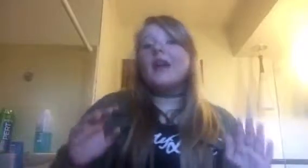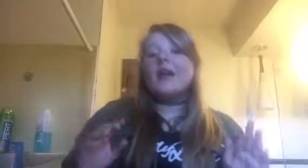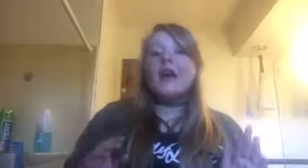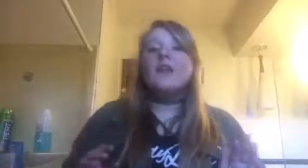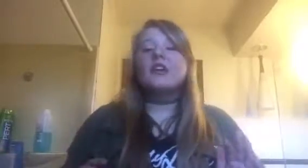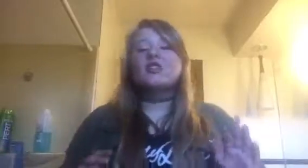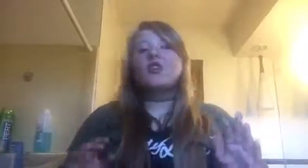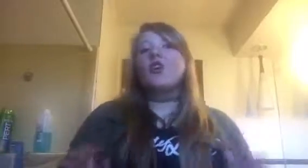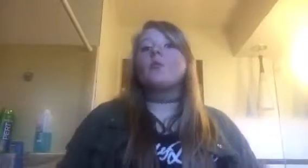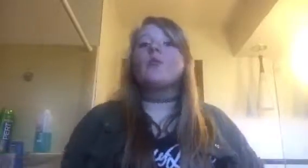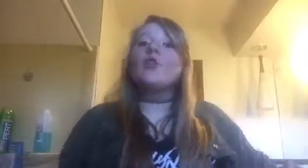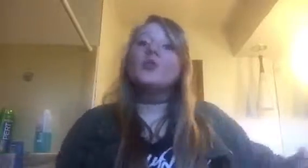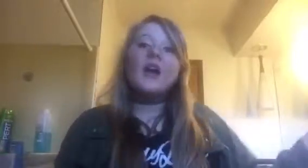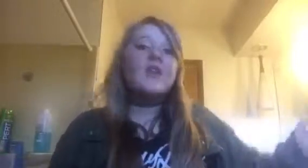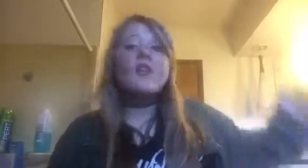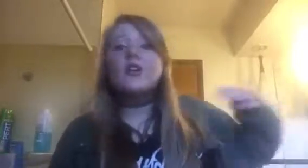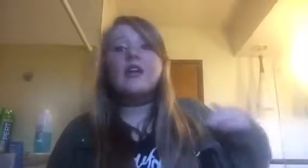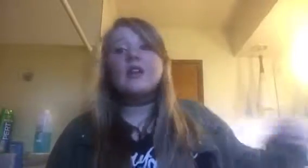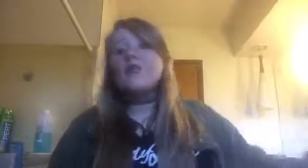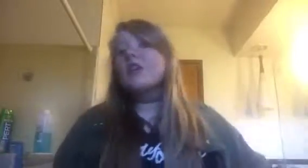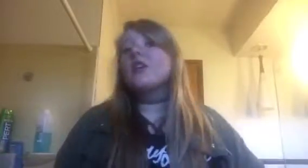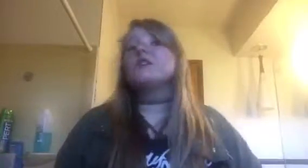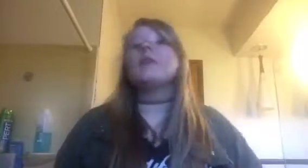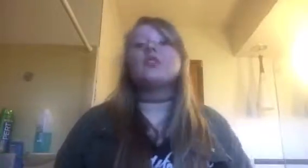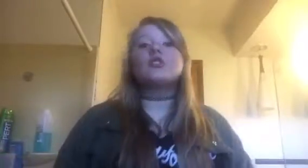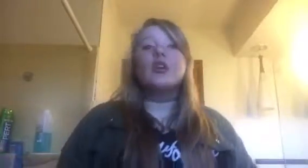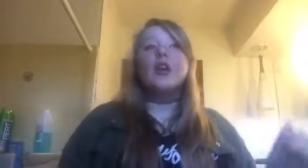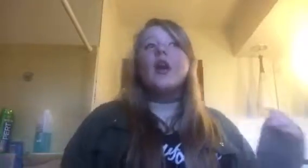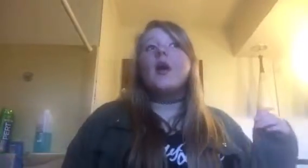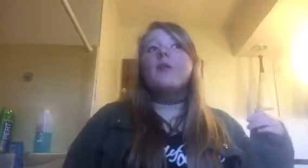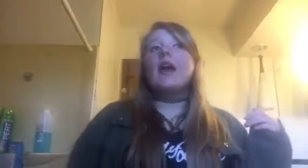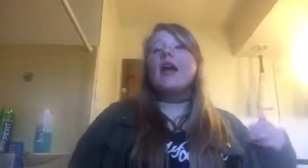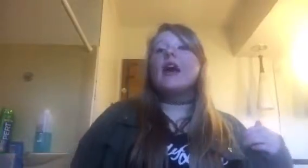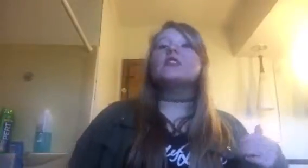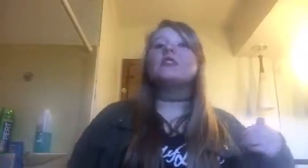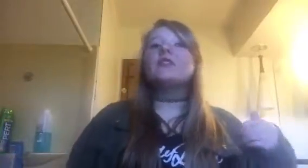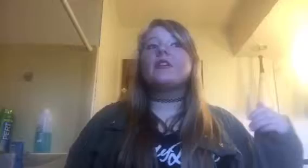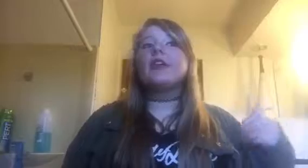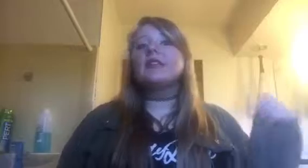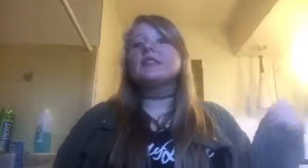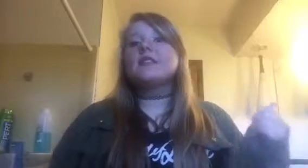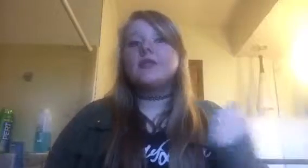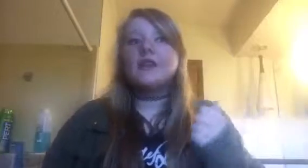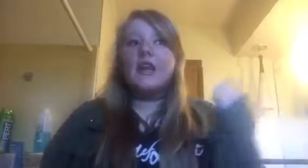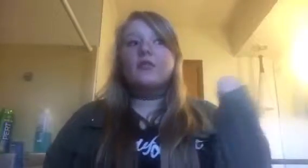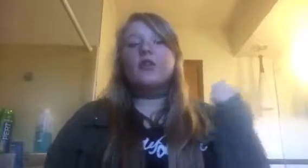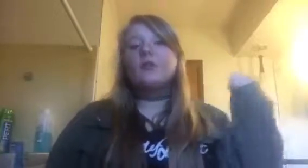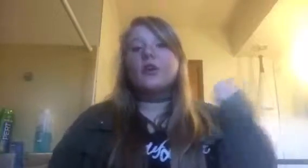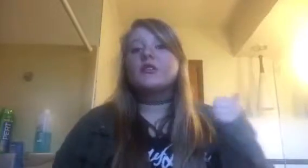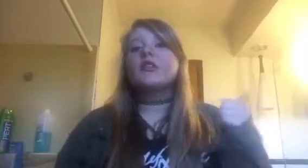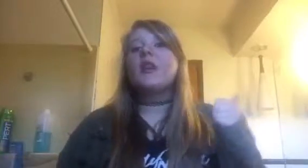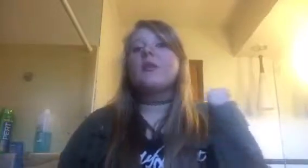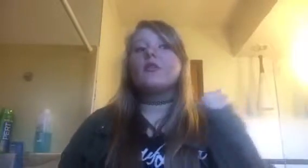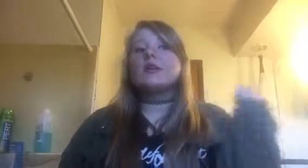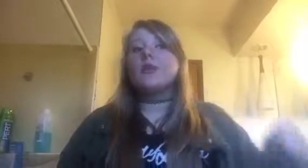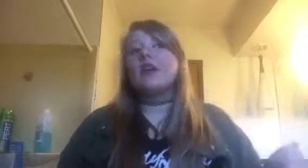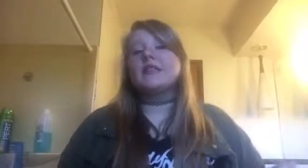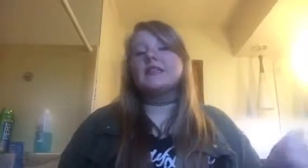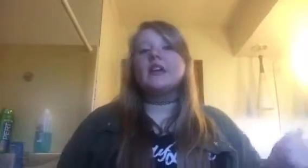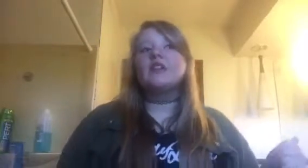might not have actually heard before. You might have heard it on other videos, I'm not sure, but I actually feel like this is something that I've learned personally on my own experience. It's not